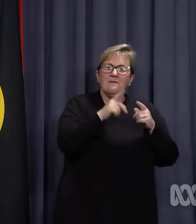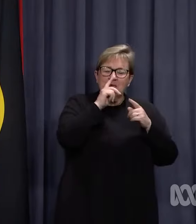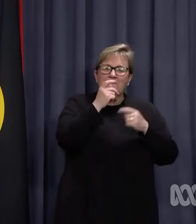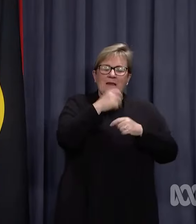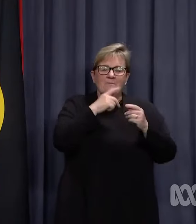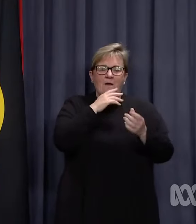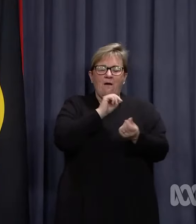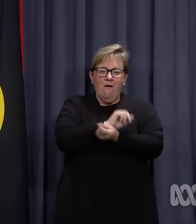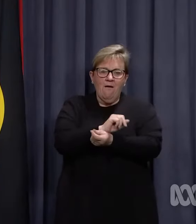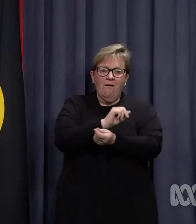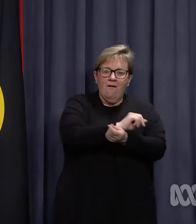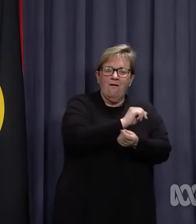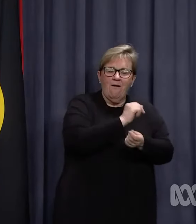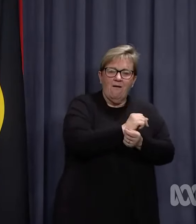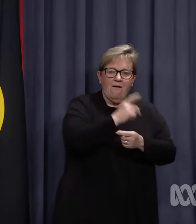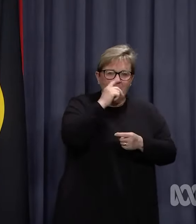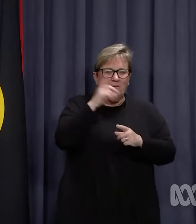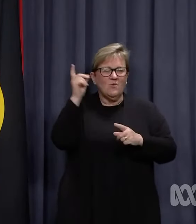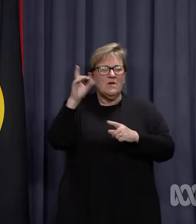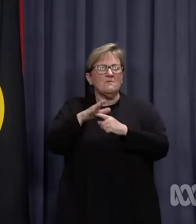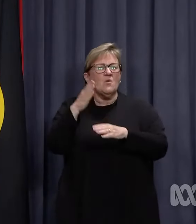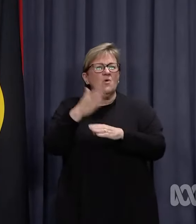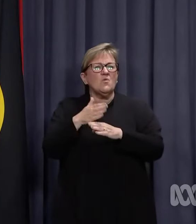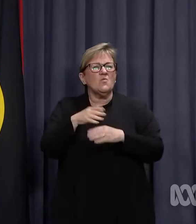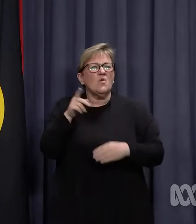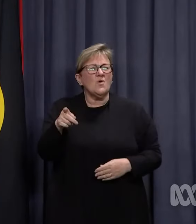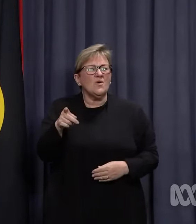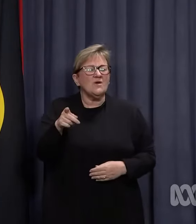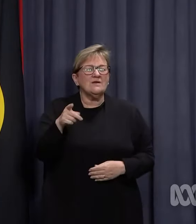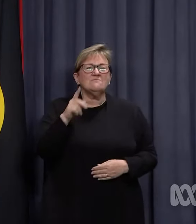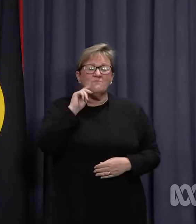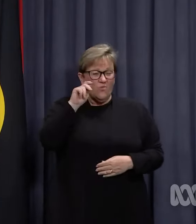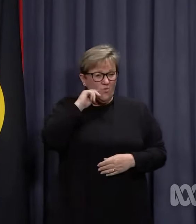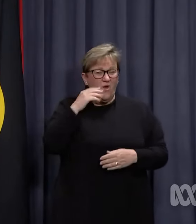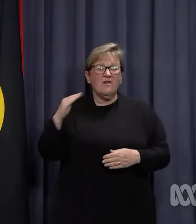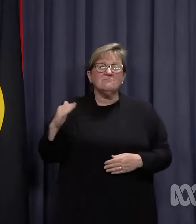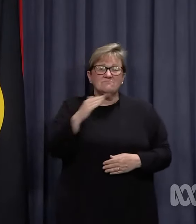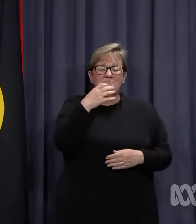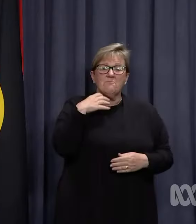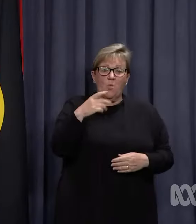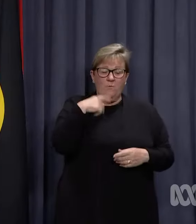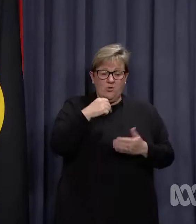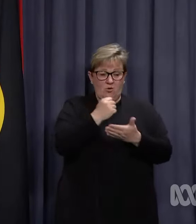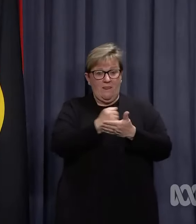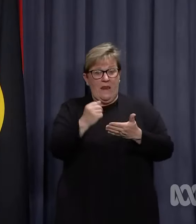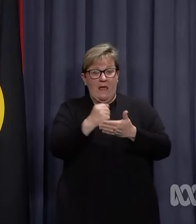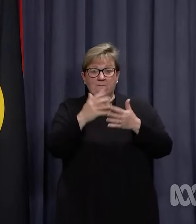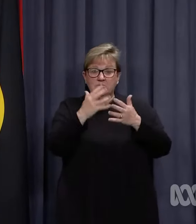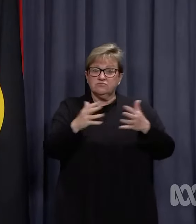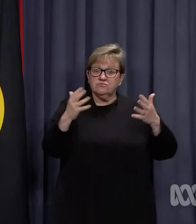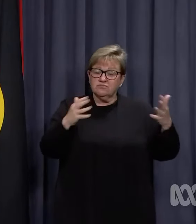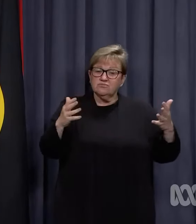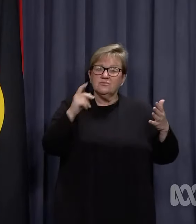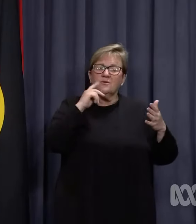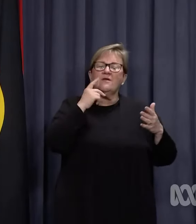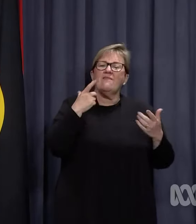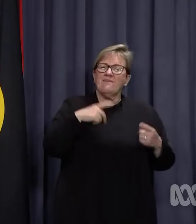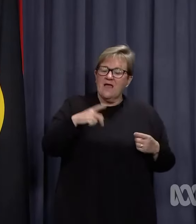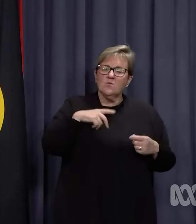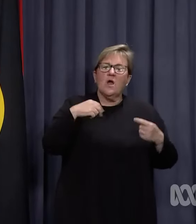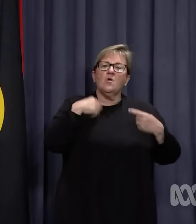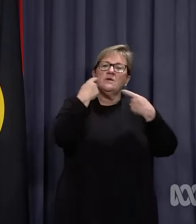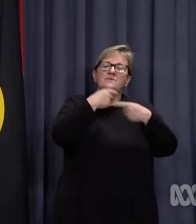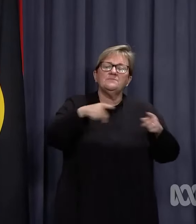become a burden for some critical industries and this is likely to increase as caseloads grow. That's why we are